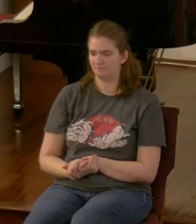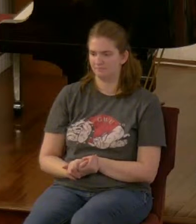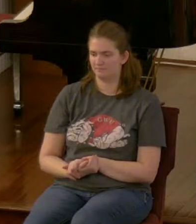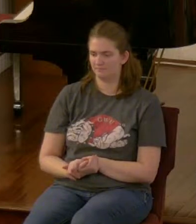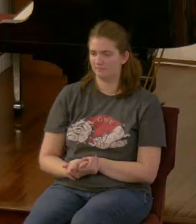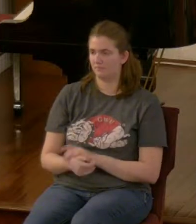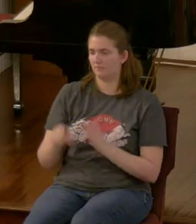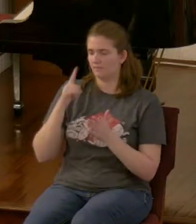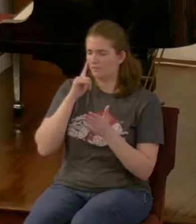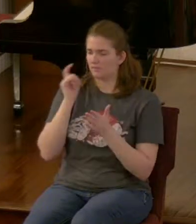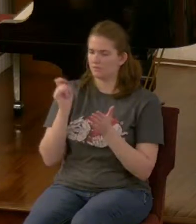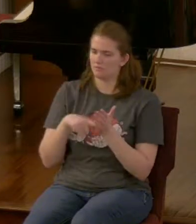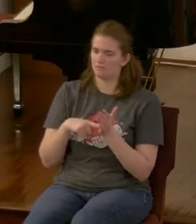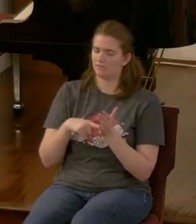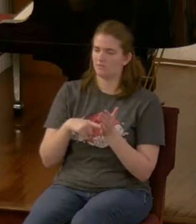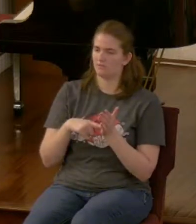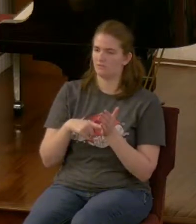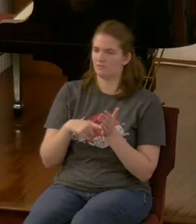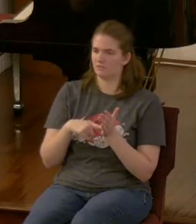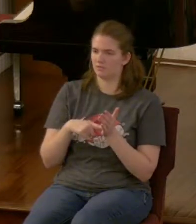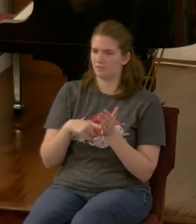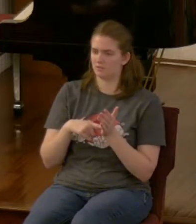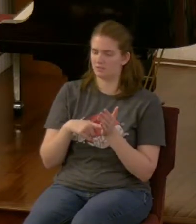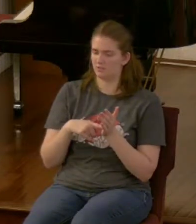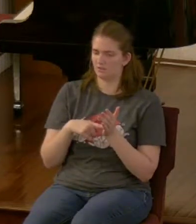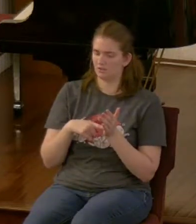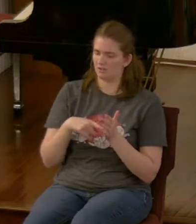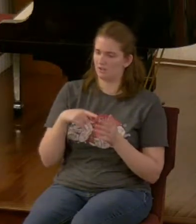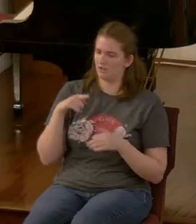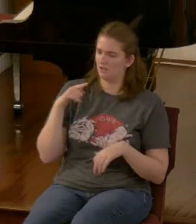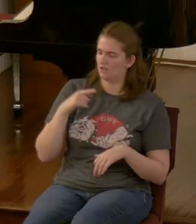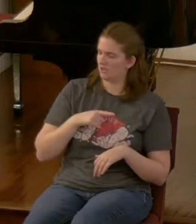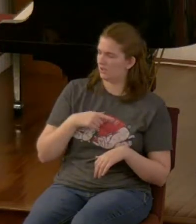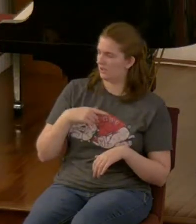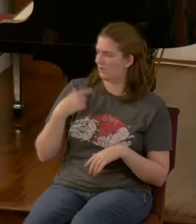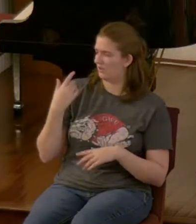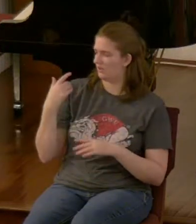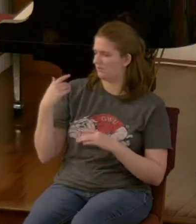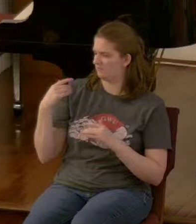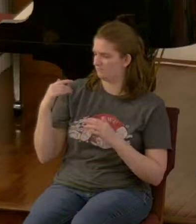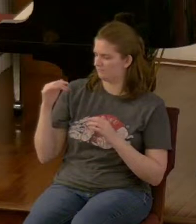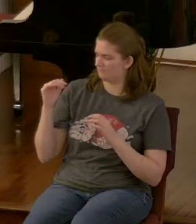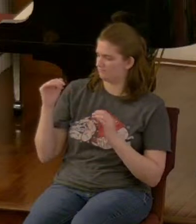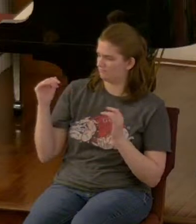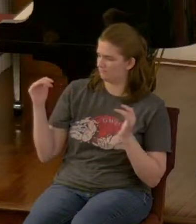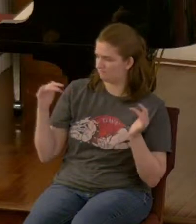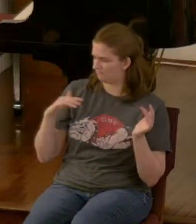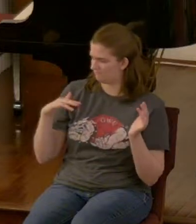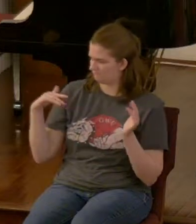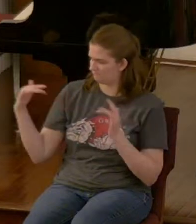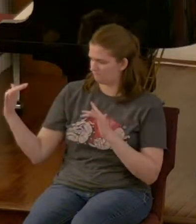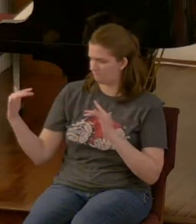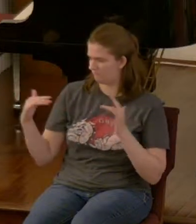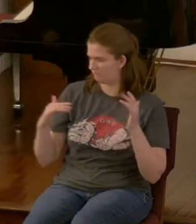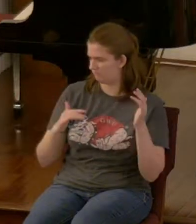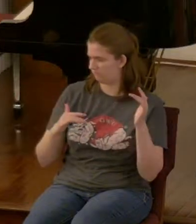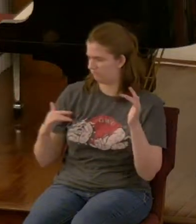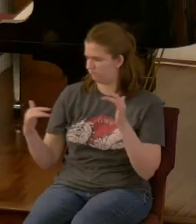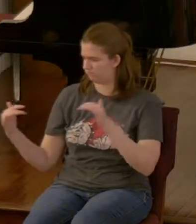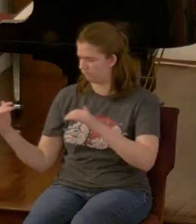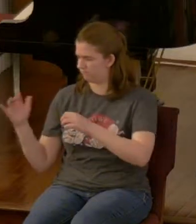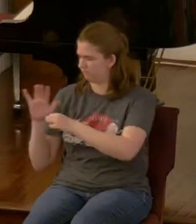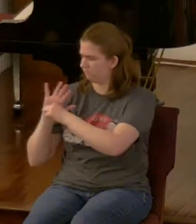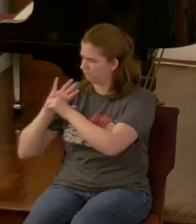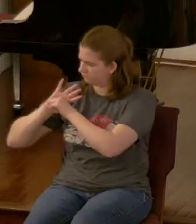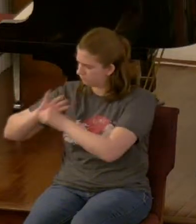notice this it says that he will wear down the saints of the highest one this speaks of a cruel and systematic pressure